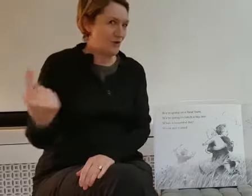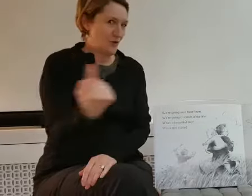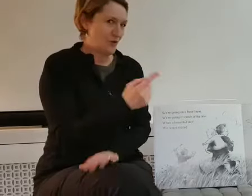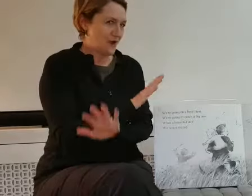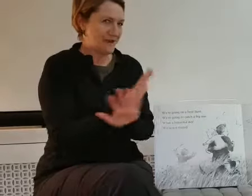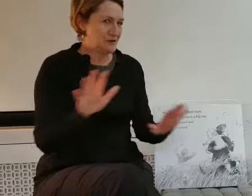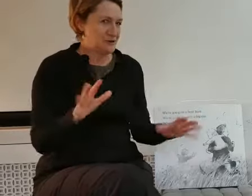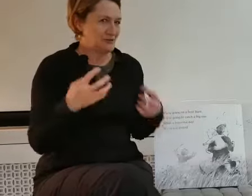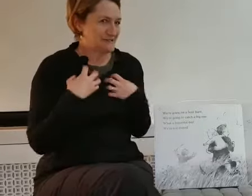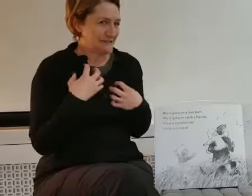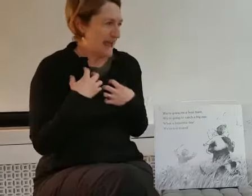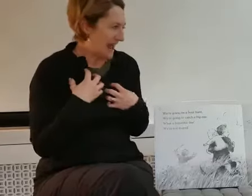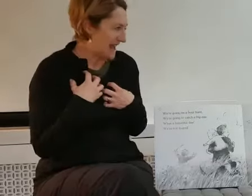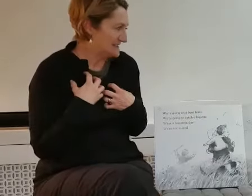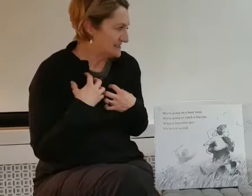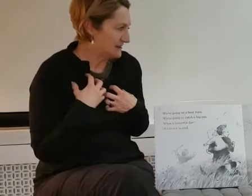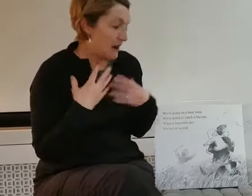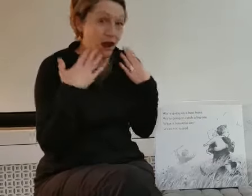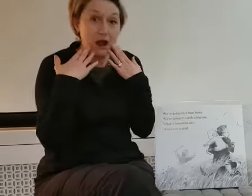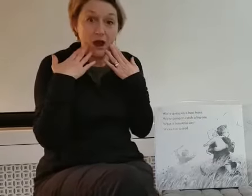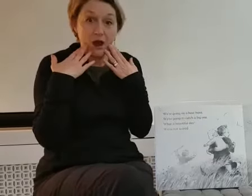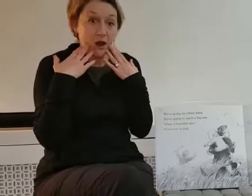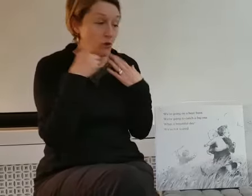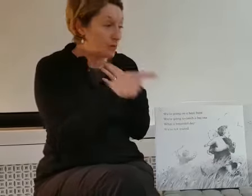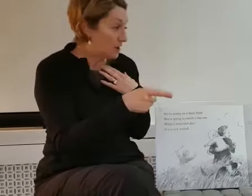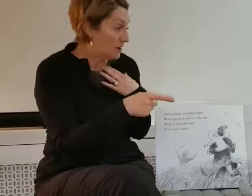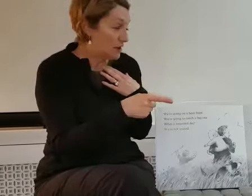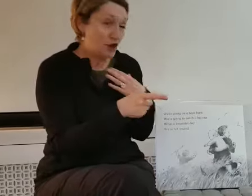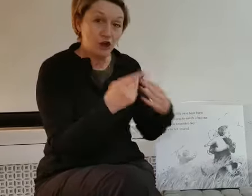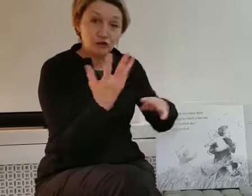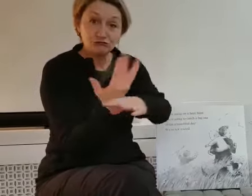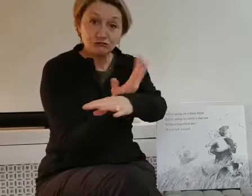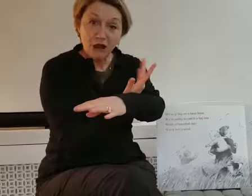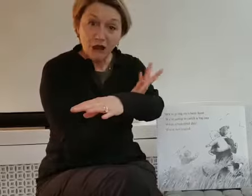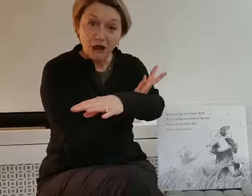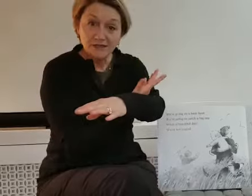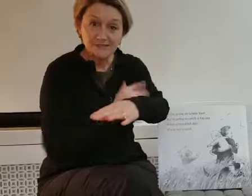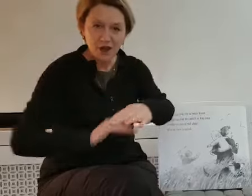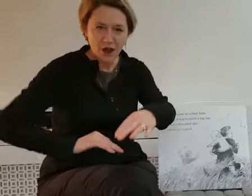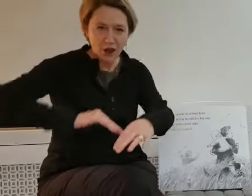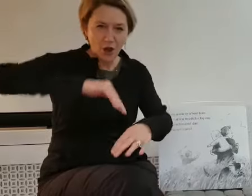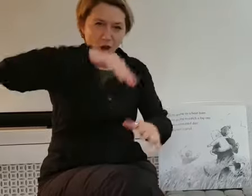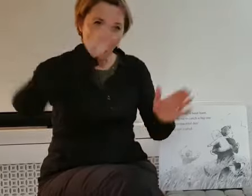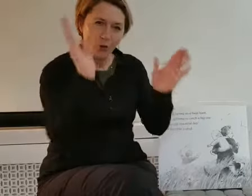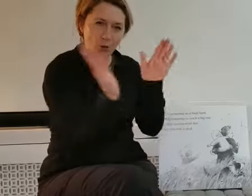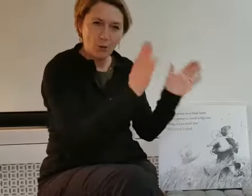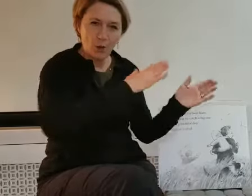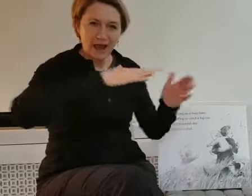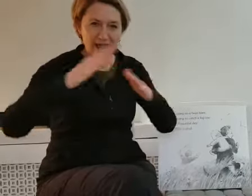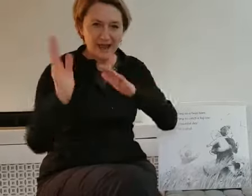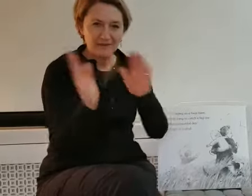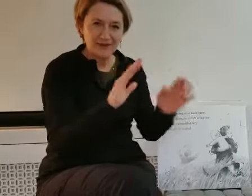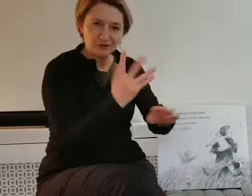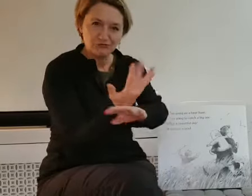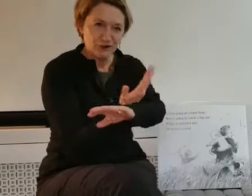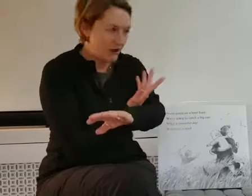We're not scared. Uh-oh. Grass. Long, wavy grass.